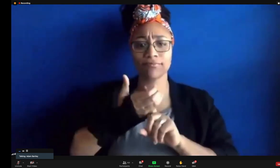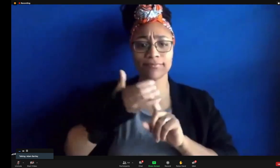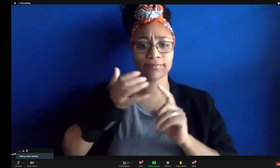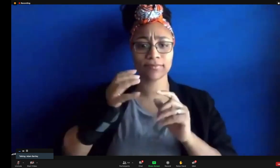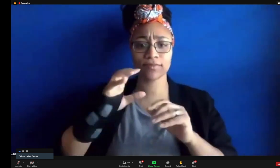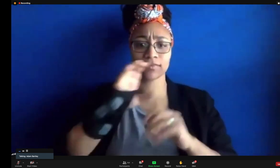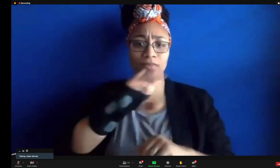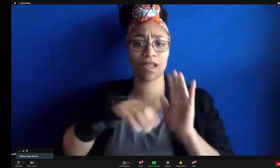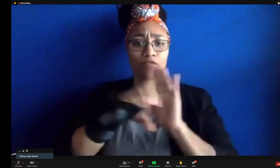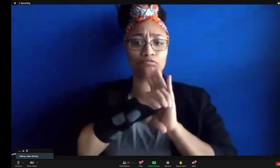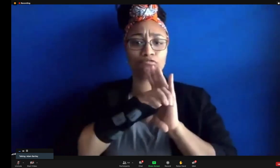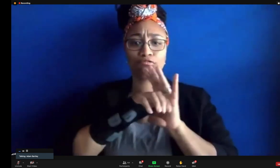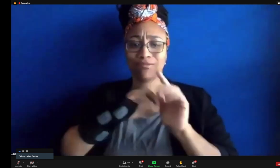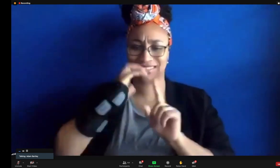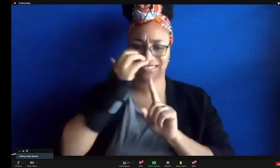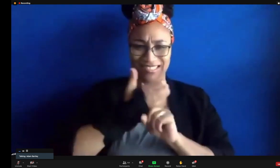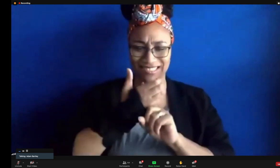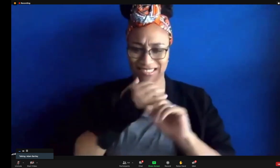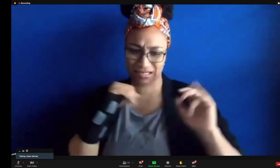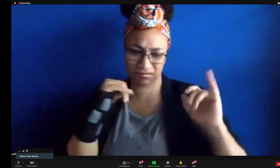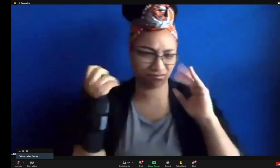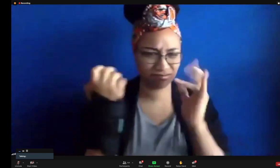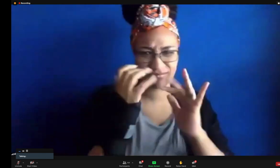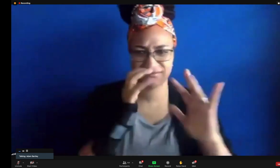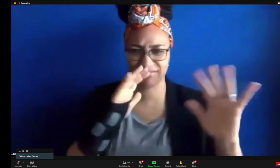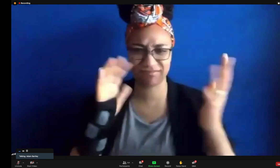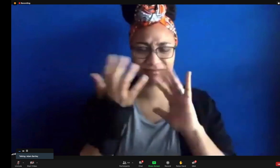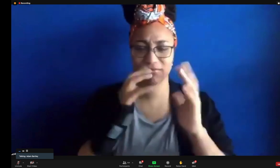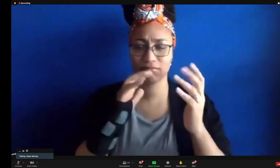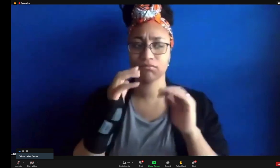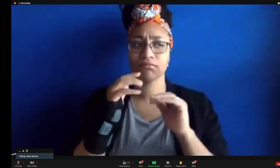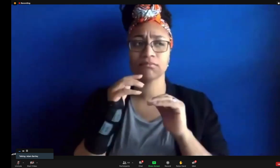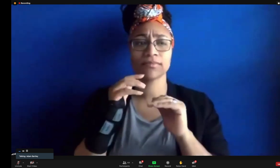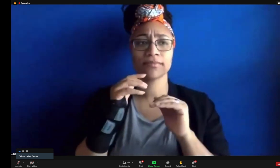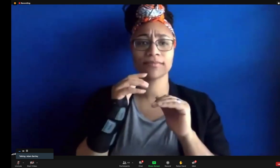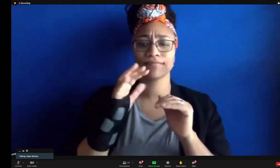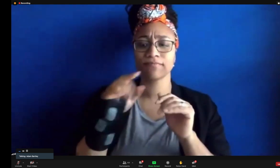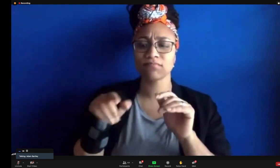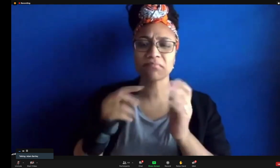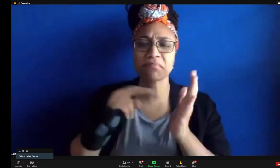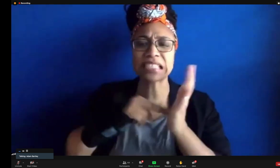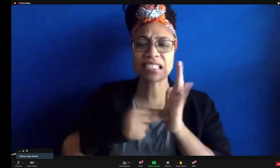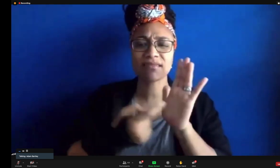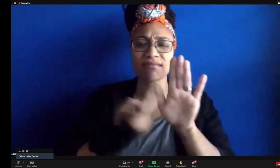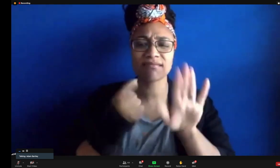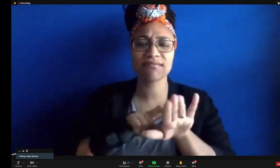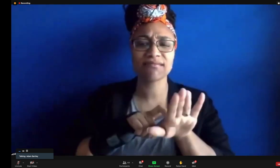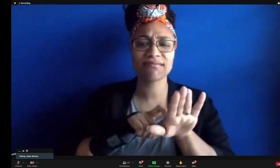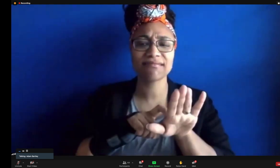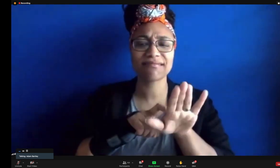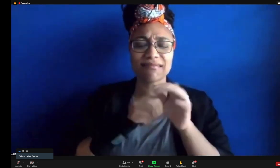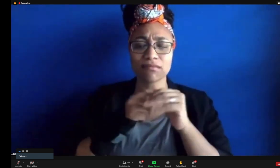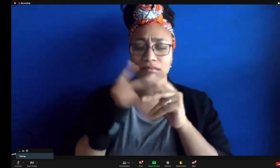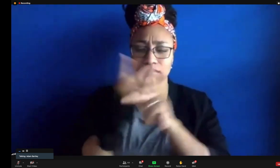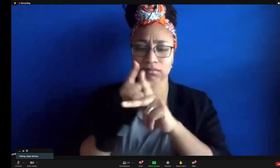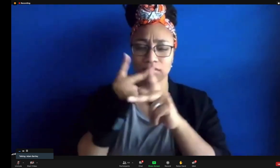realize, so that I can embody those characters and give life to that representation. And dig into